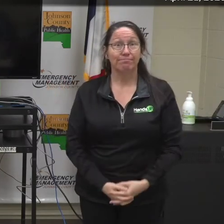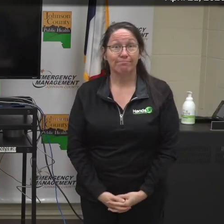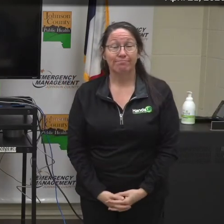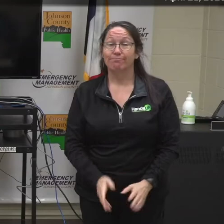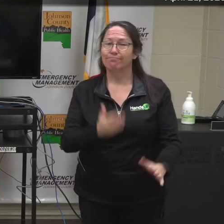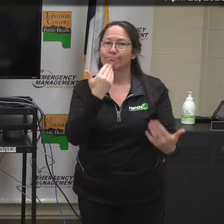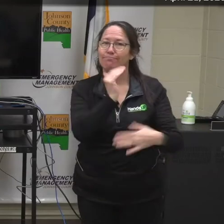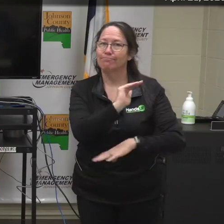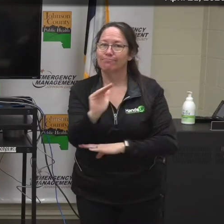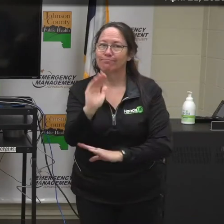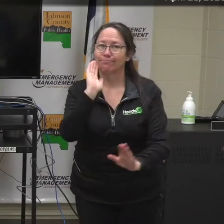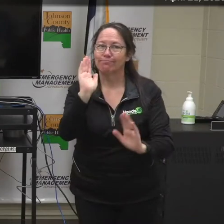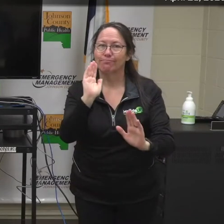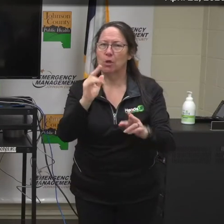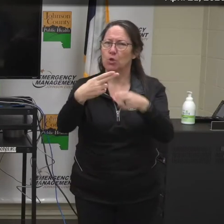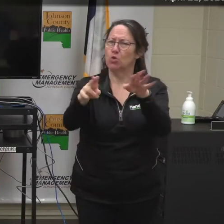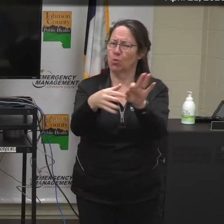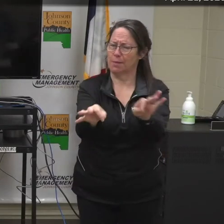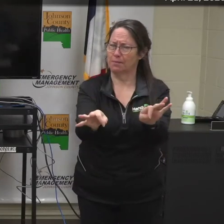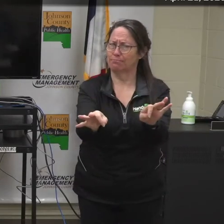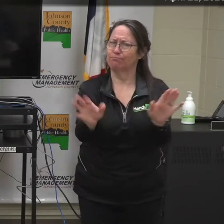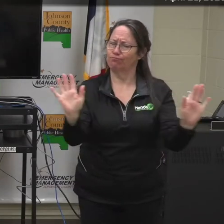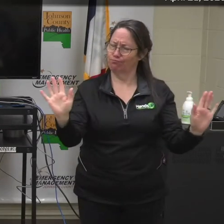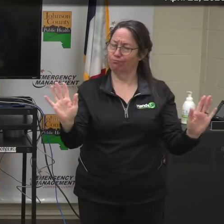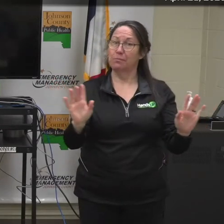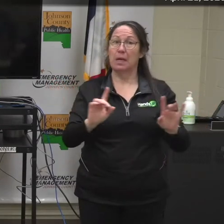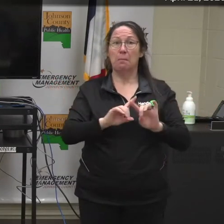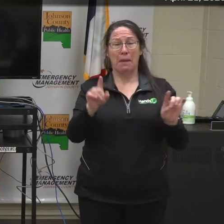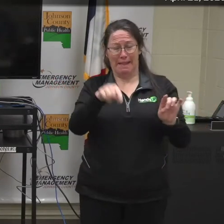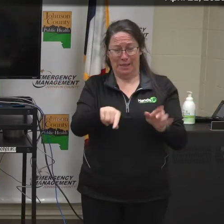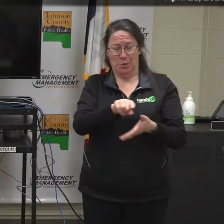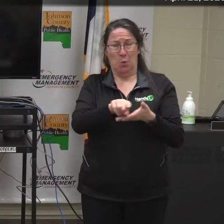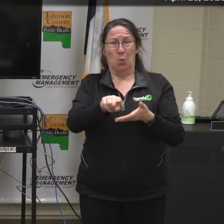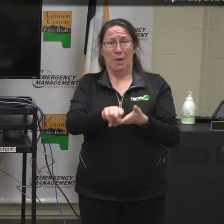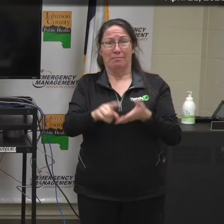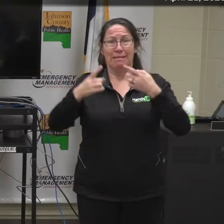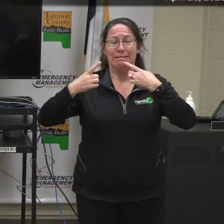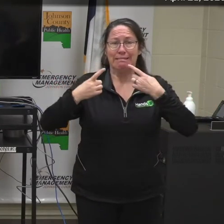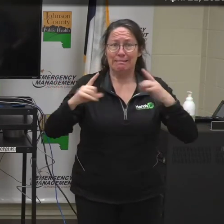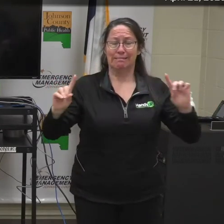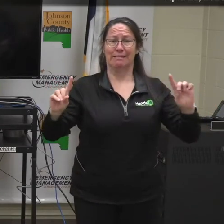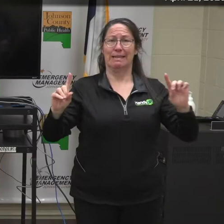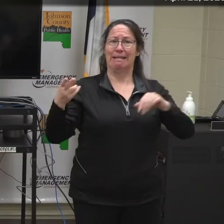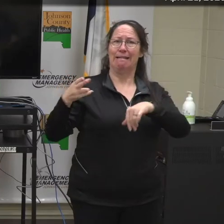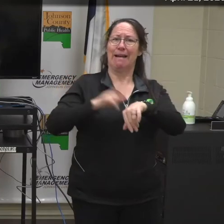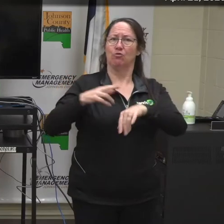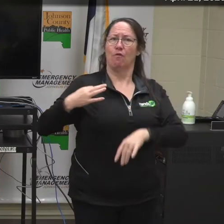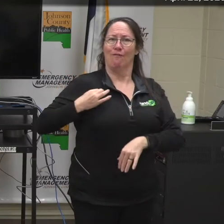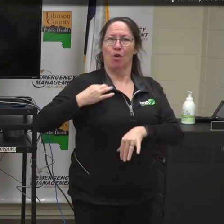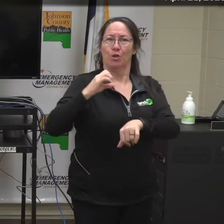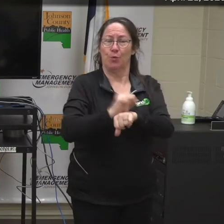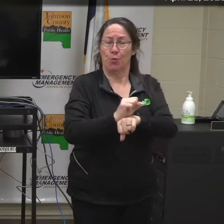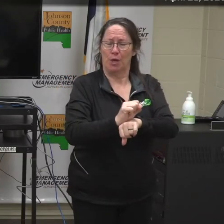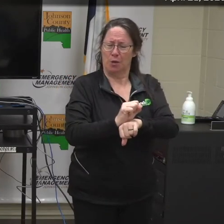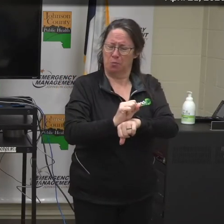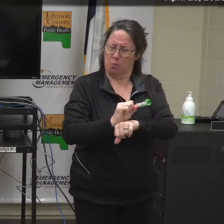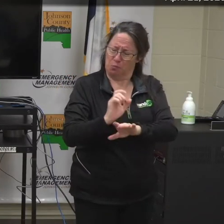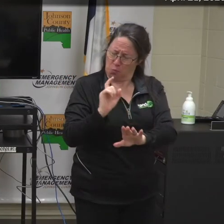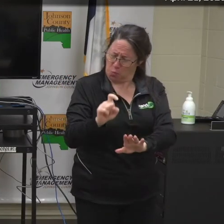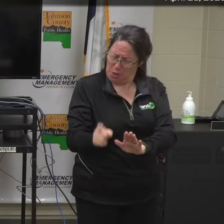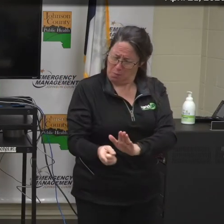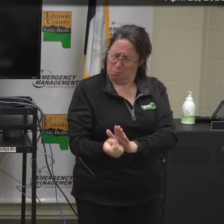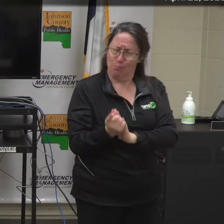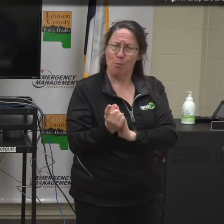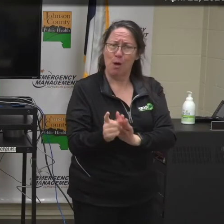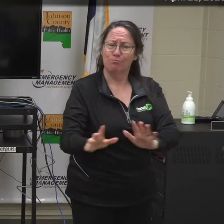Good afternoon. Short statements today, but this week has been proclaimed National Volunteer Week, and we wanted to take a moment to thank